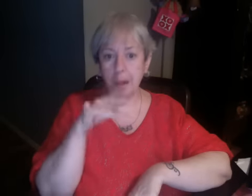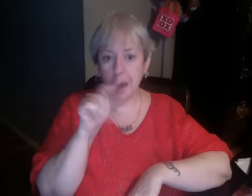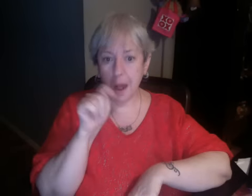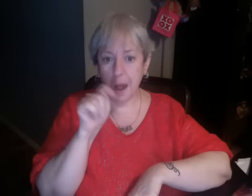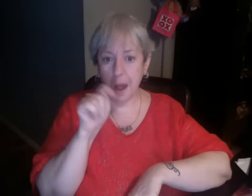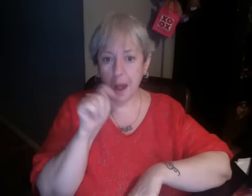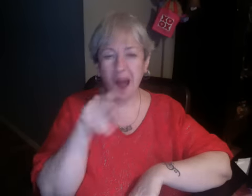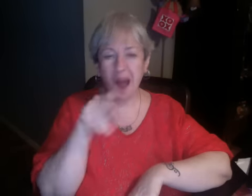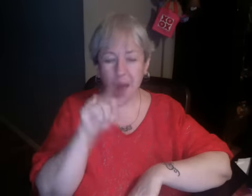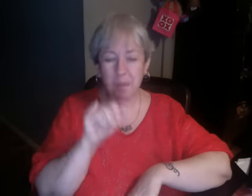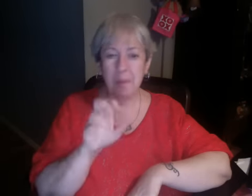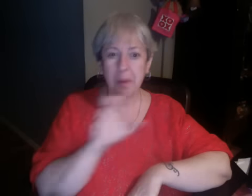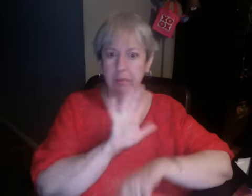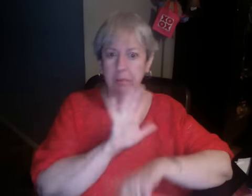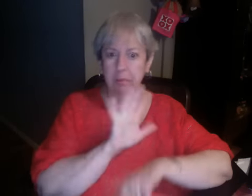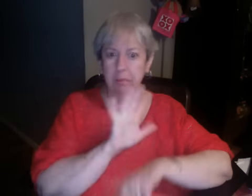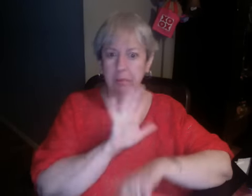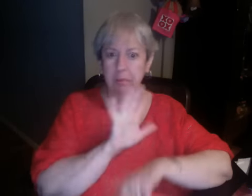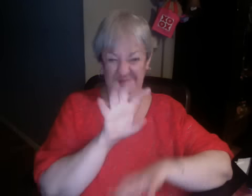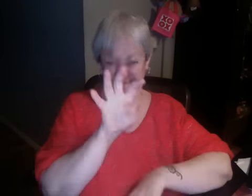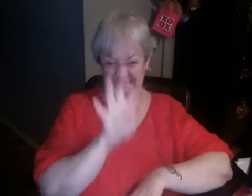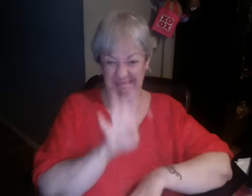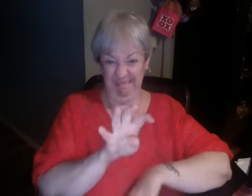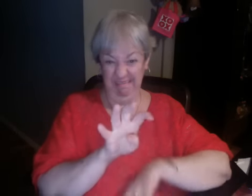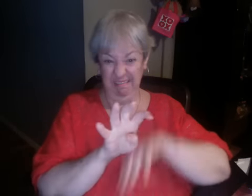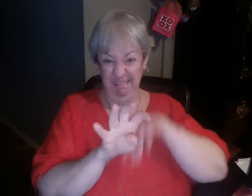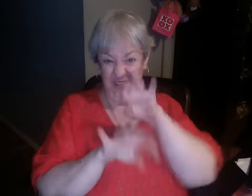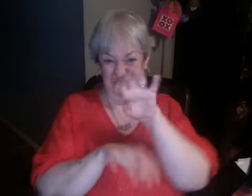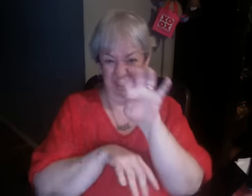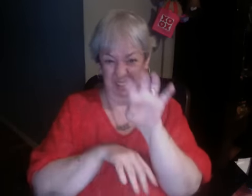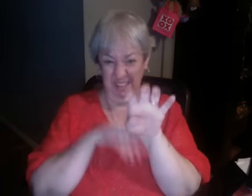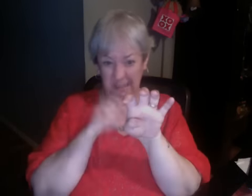Had me in breakfast. Watching him all for his interview.